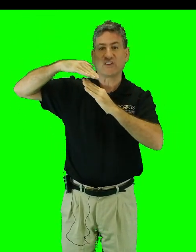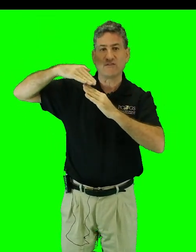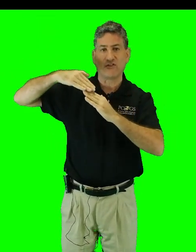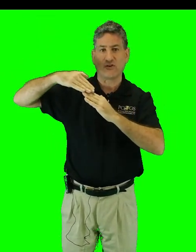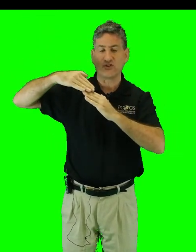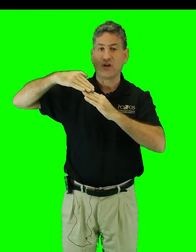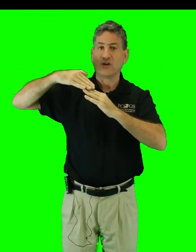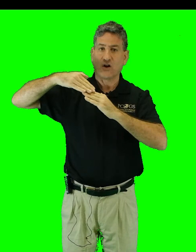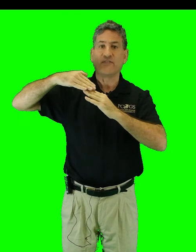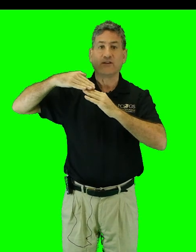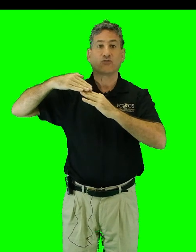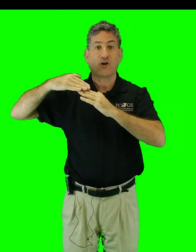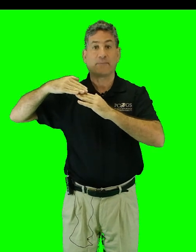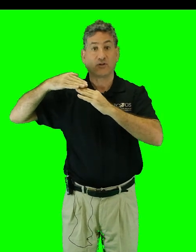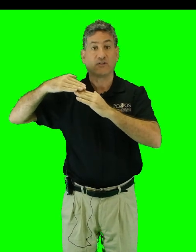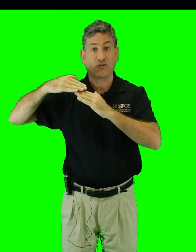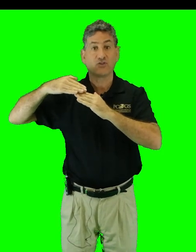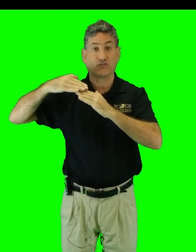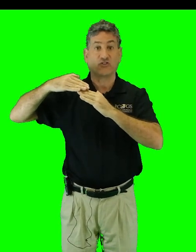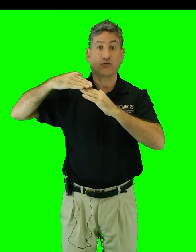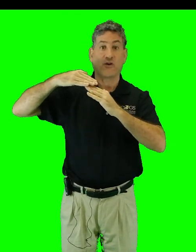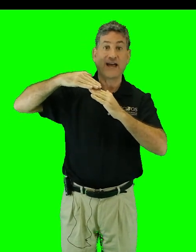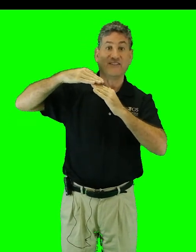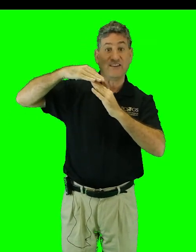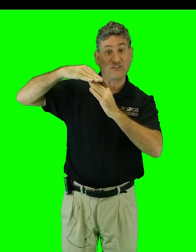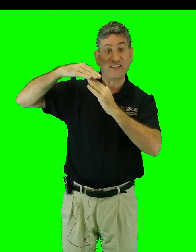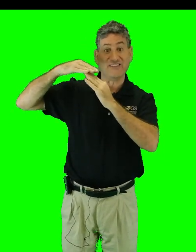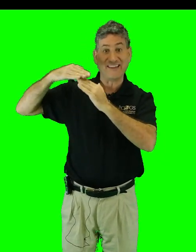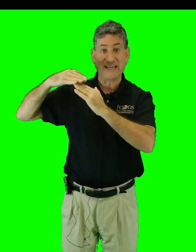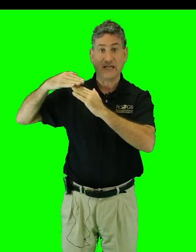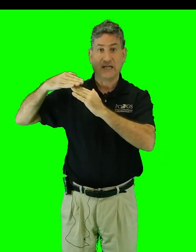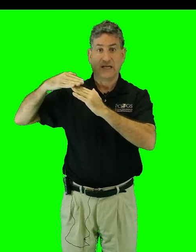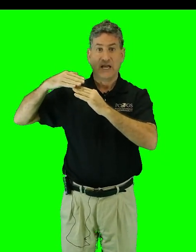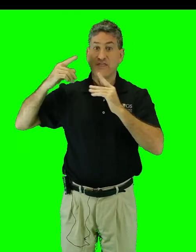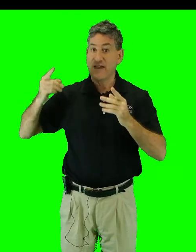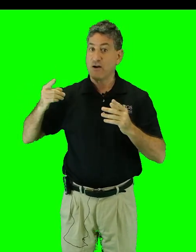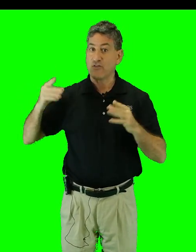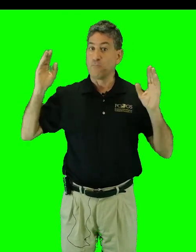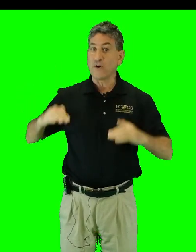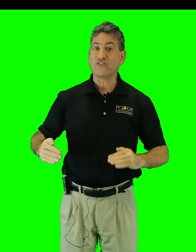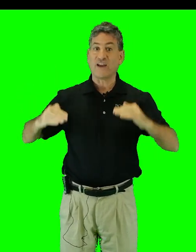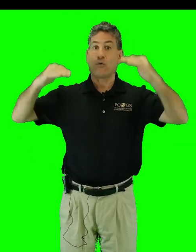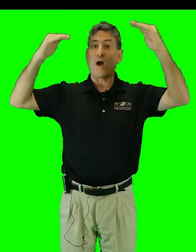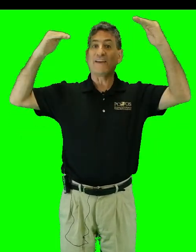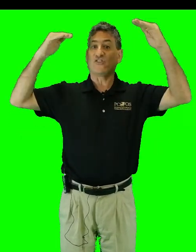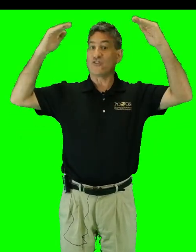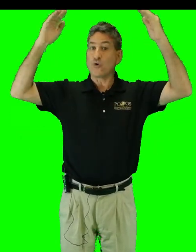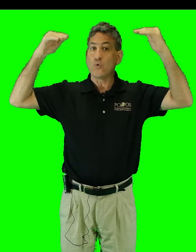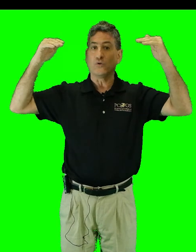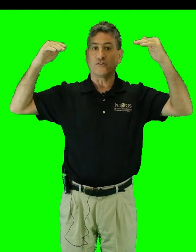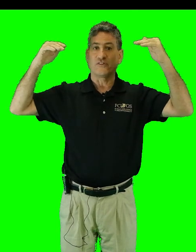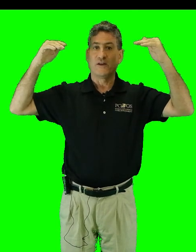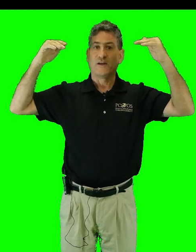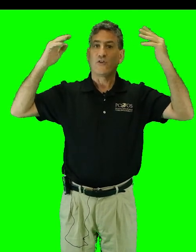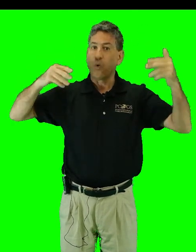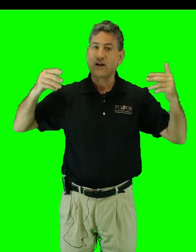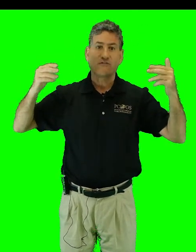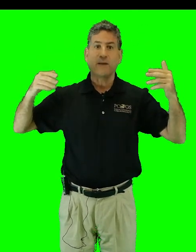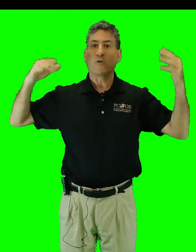converge, called the Intertropical Convergence Zone, or ITCZ. There, the moist air rises and cools. The water vapor